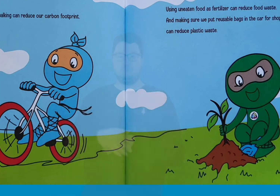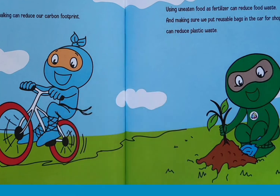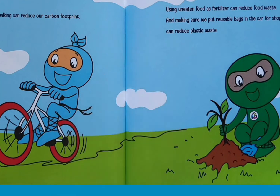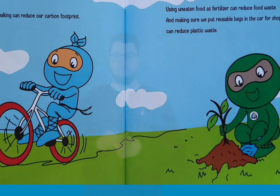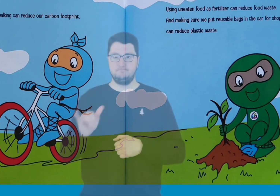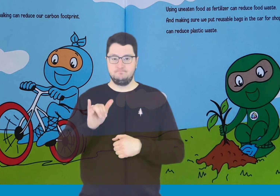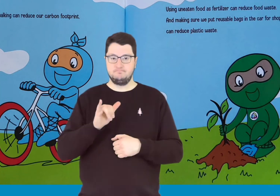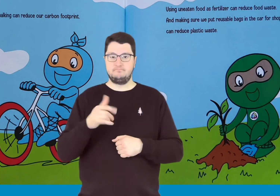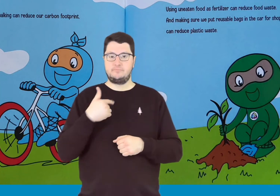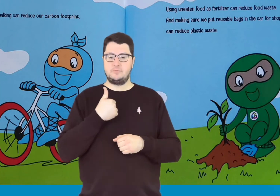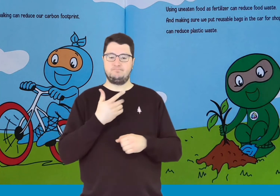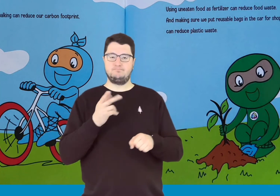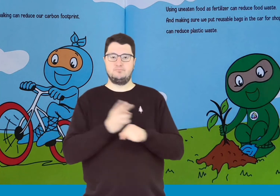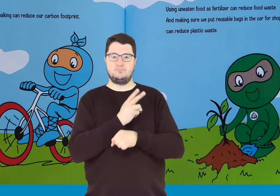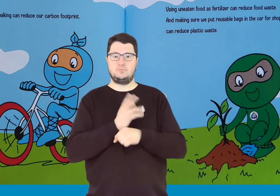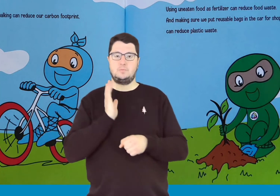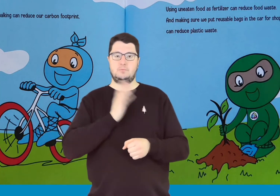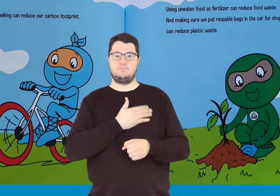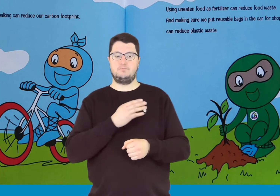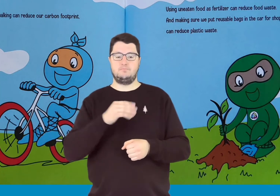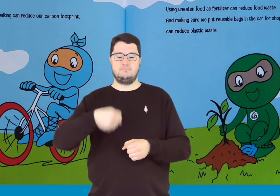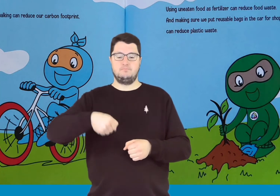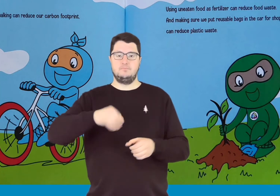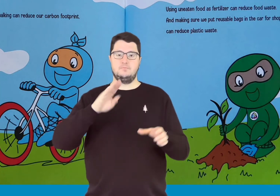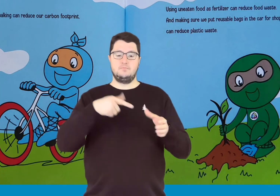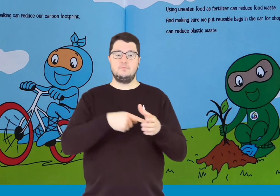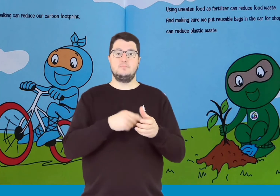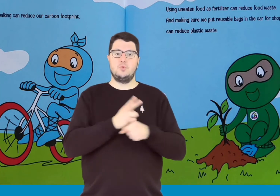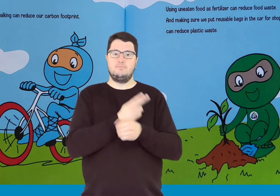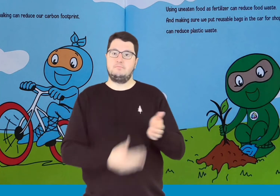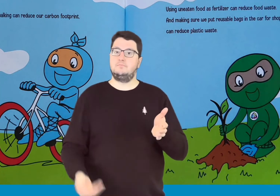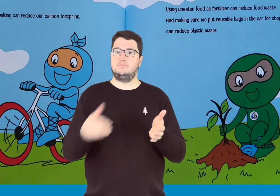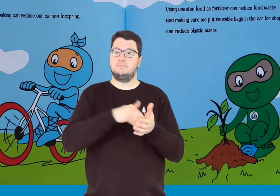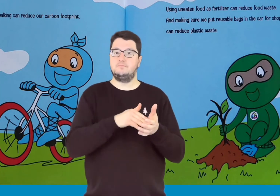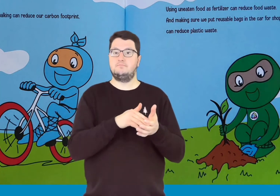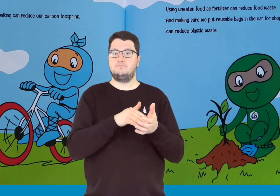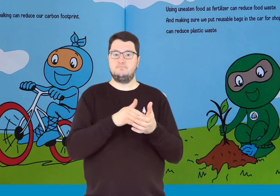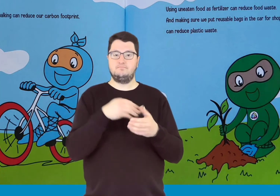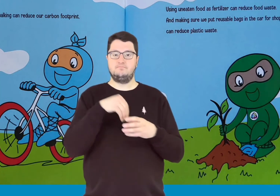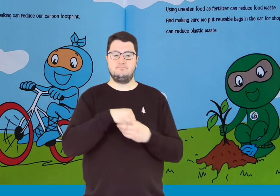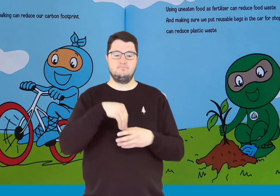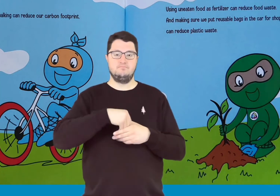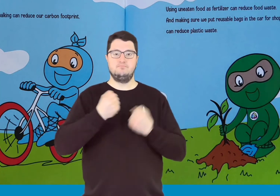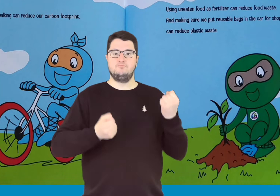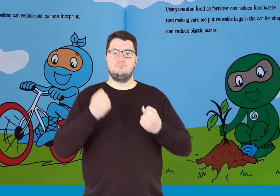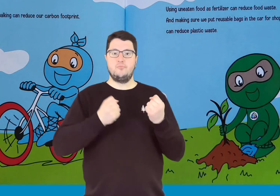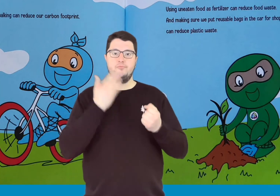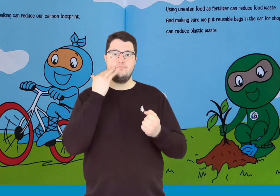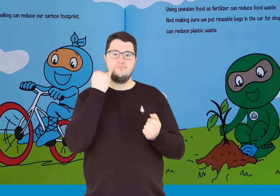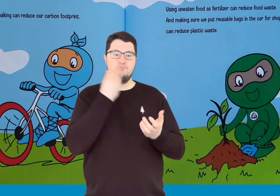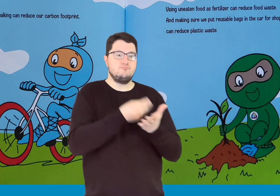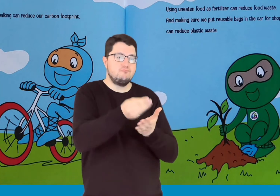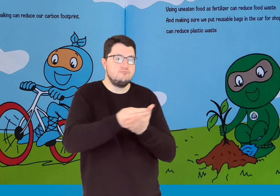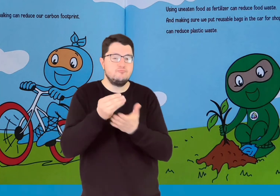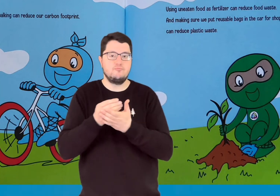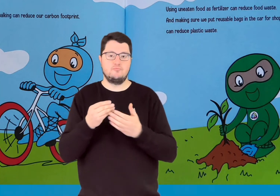And making sure we put reusable bags in the car for shopping can reduce plastic waste.